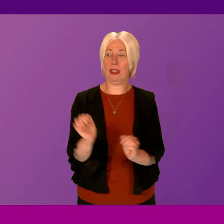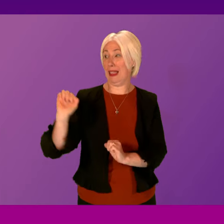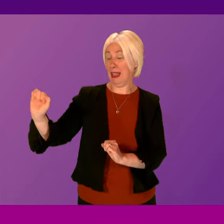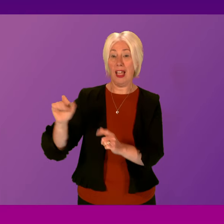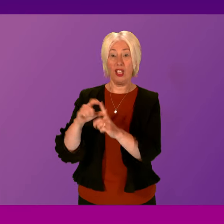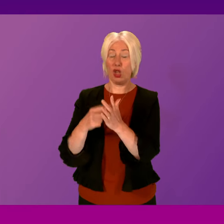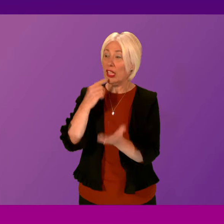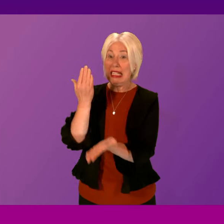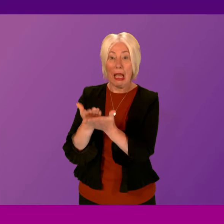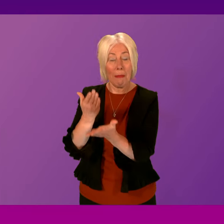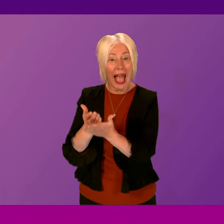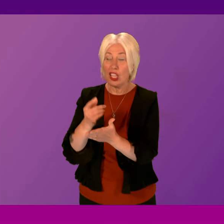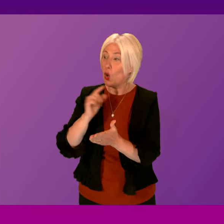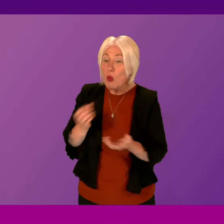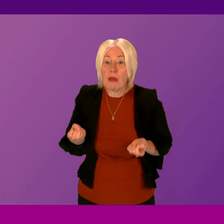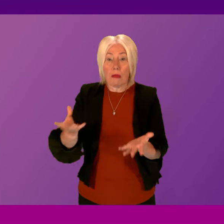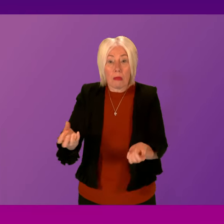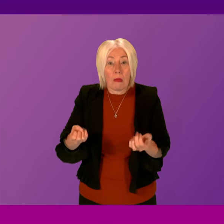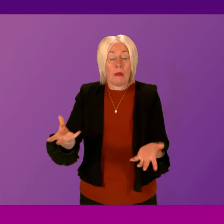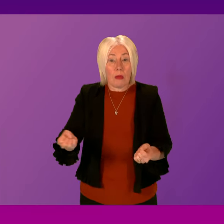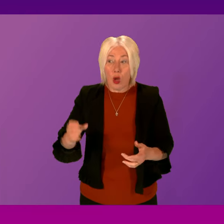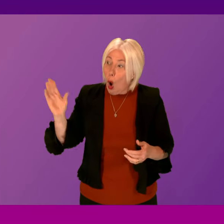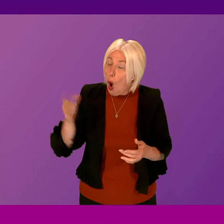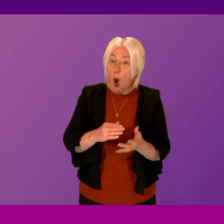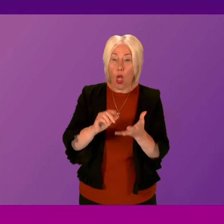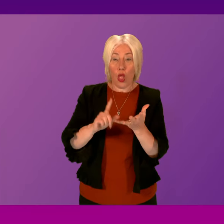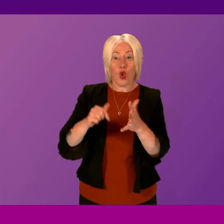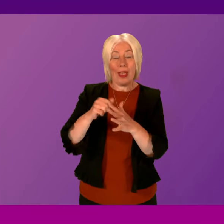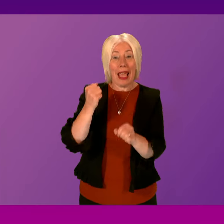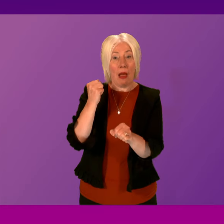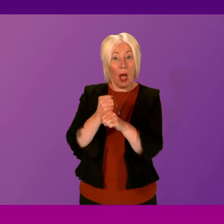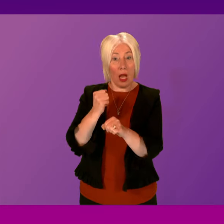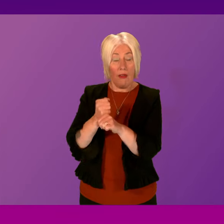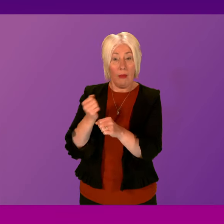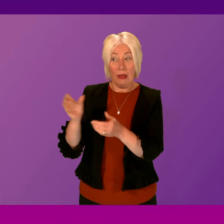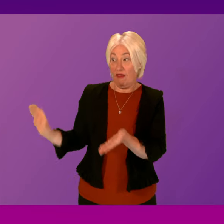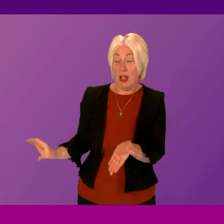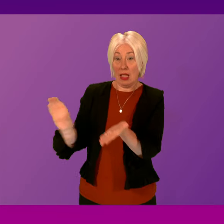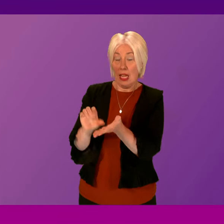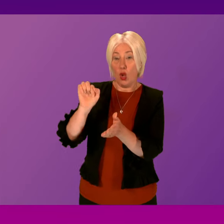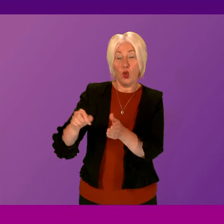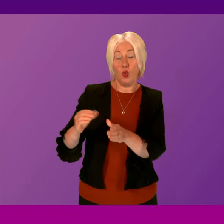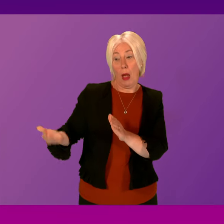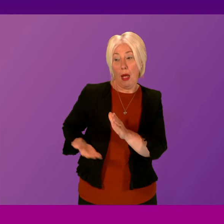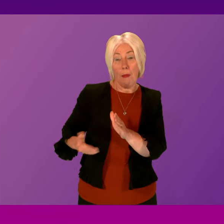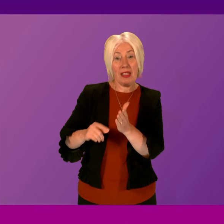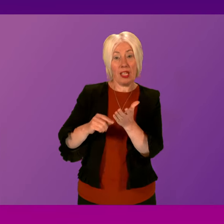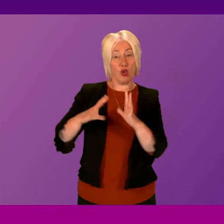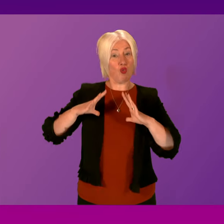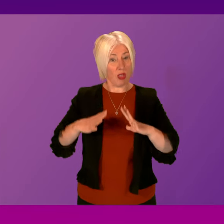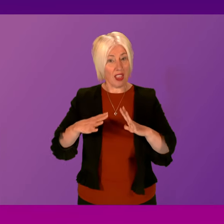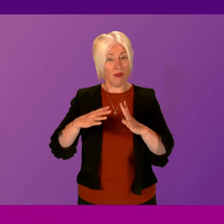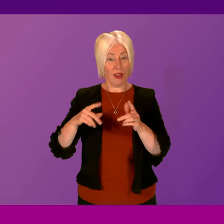demands we spend every single penny of UK government consequentials on business relief and tax cuts.